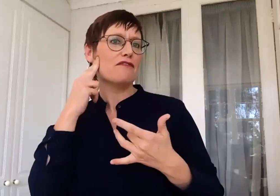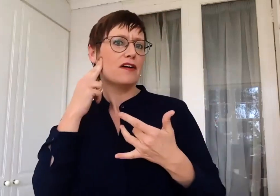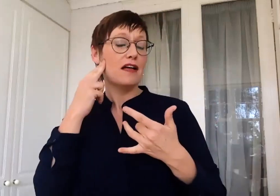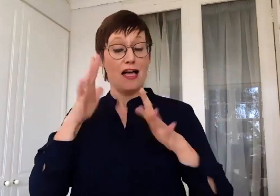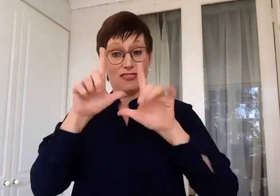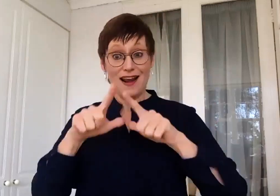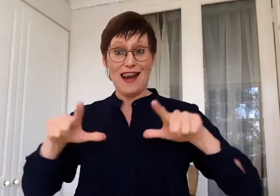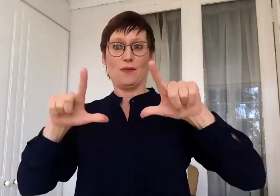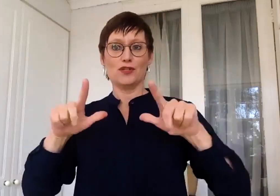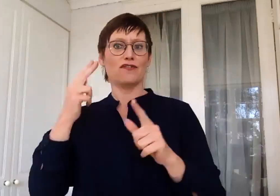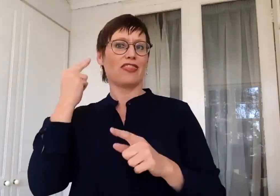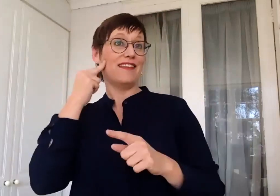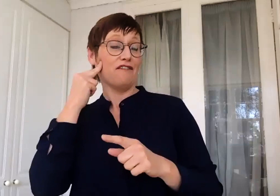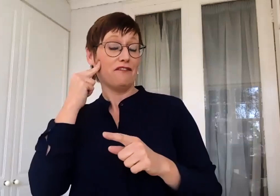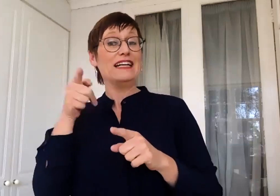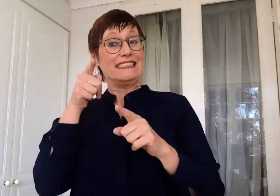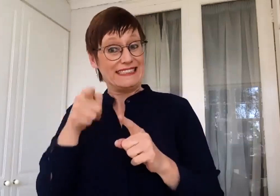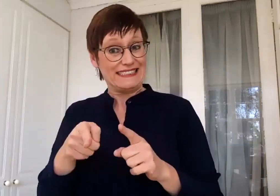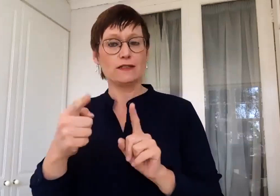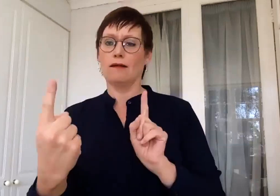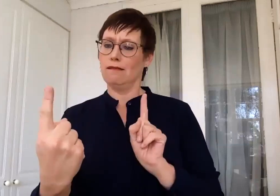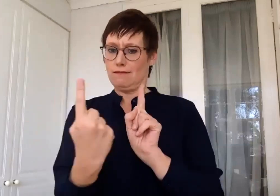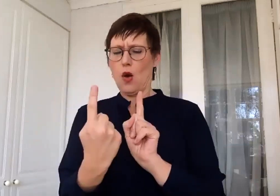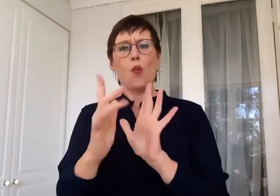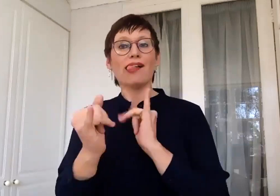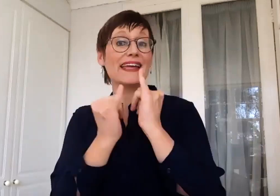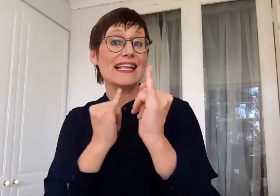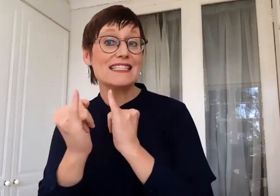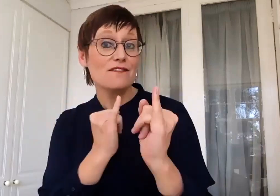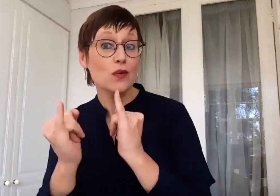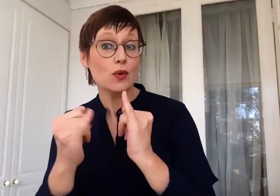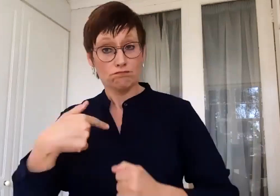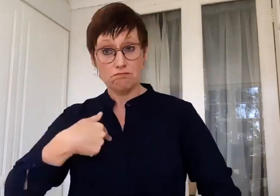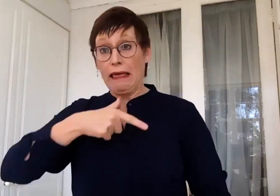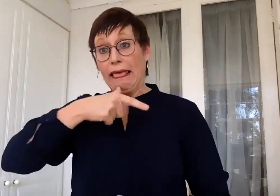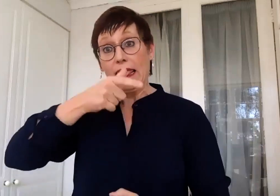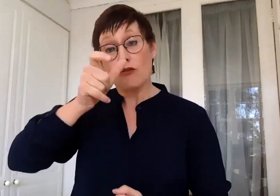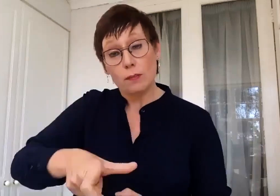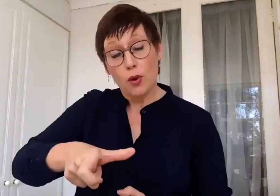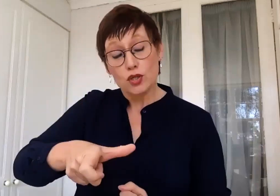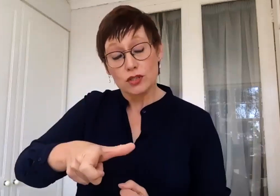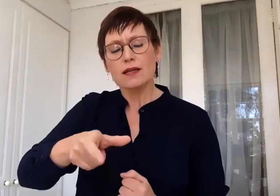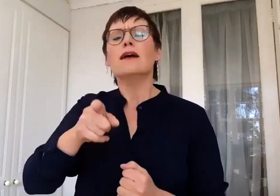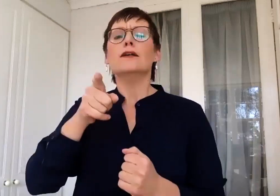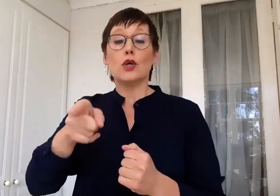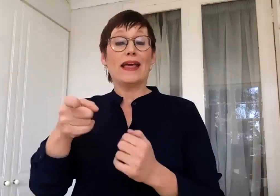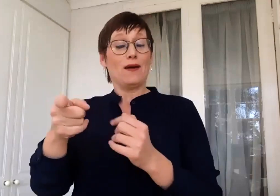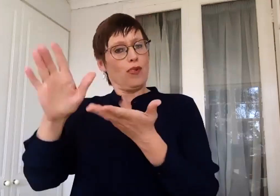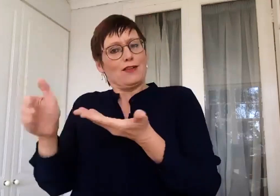are just some of the issues that Professor Claudine, as an outsider, had to learn from very early on in her studies of the deaf.